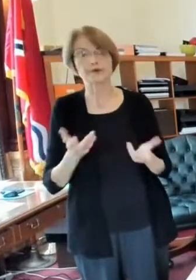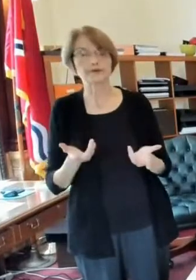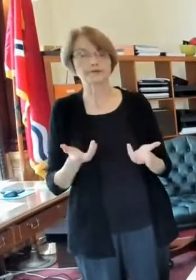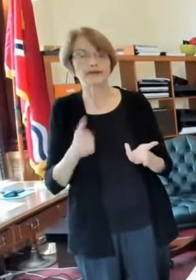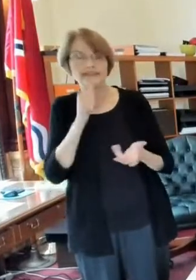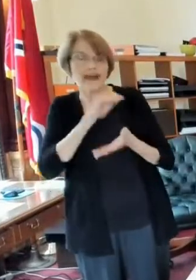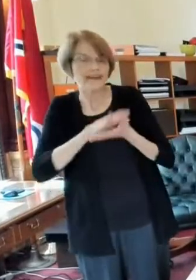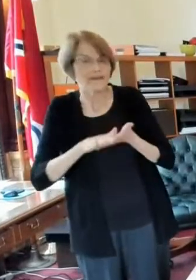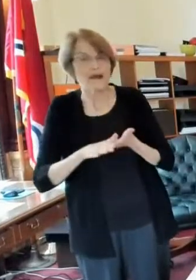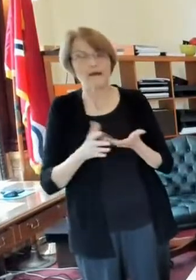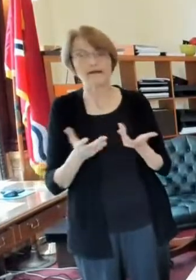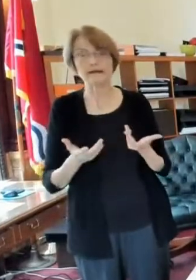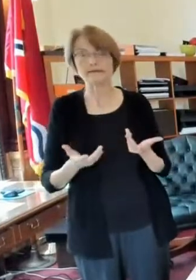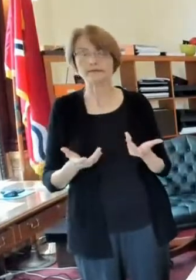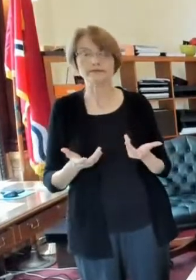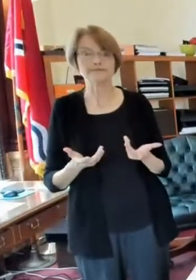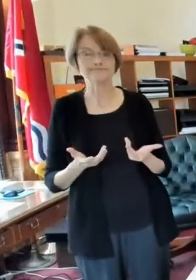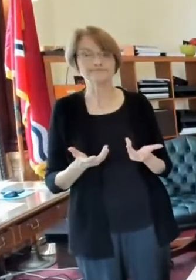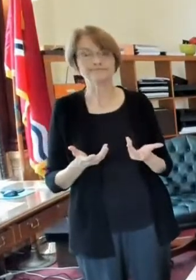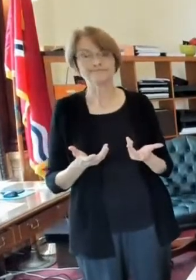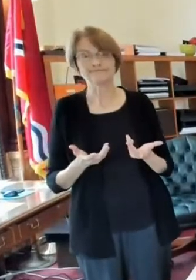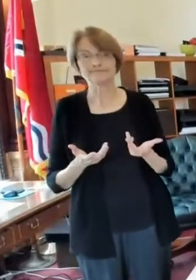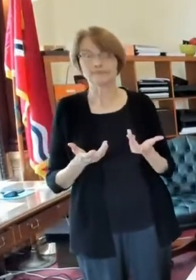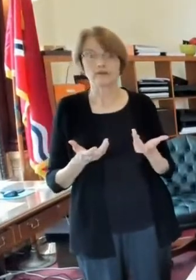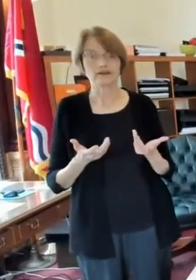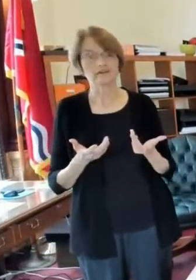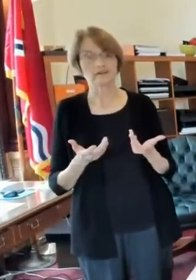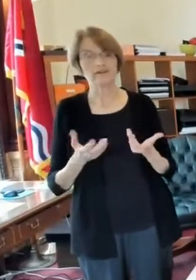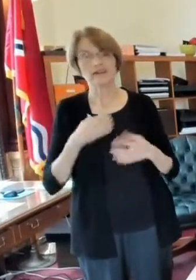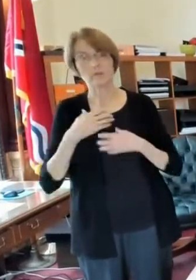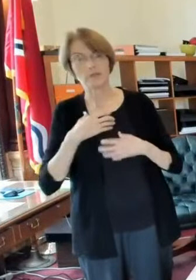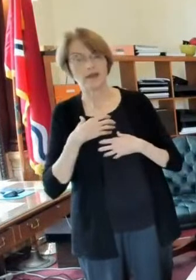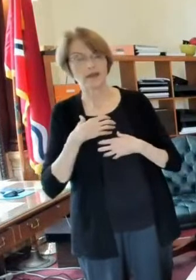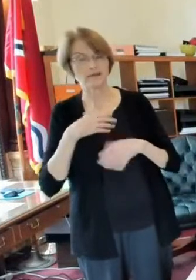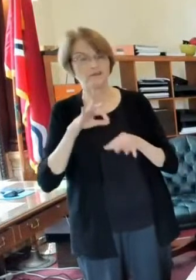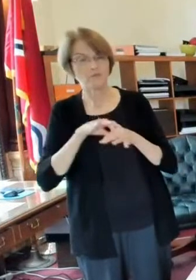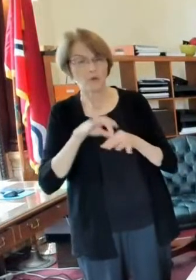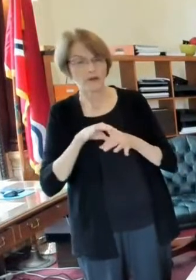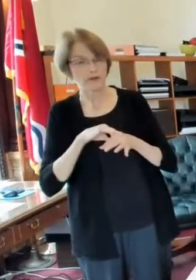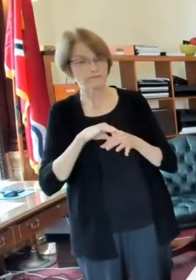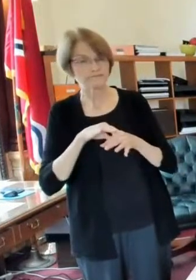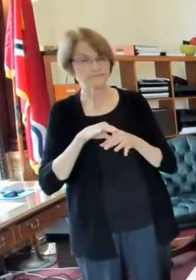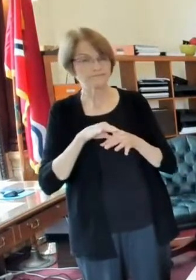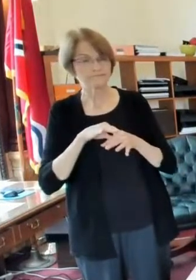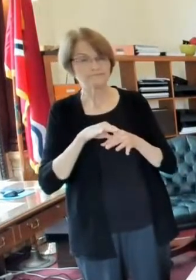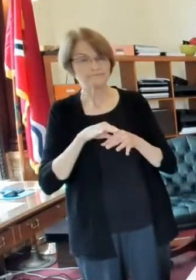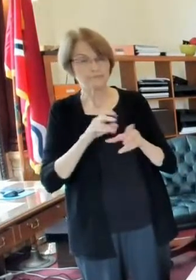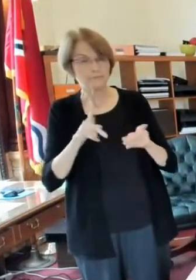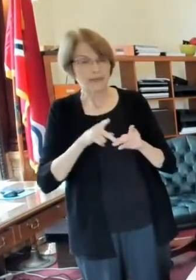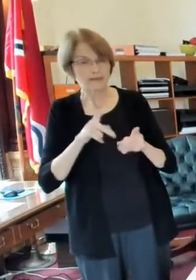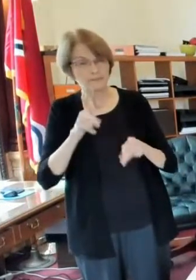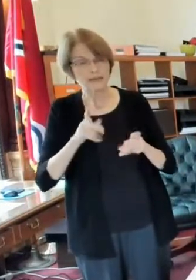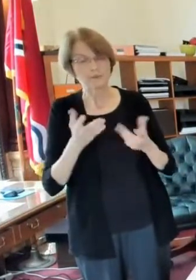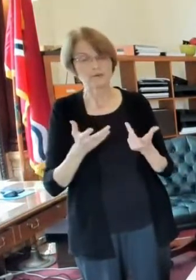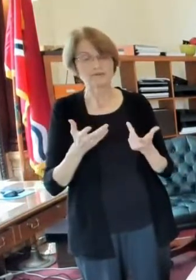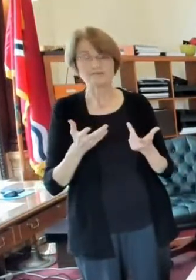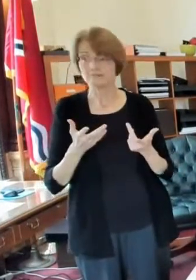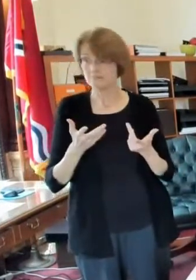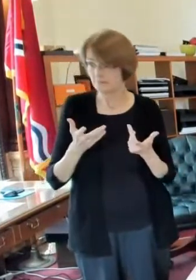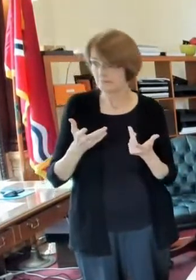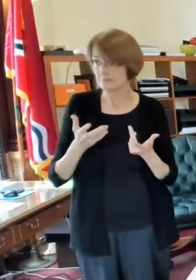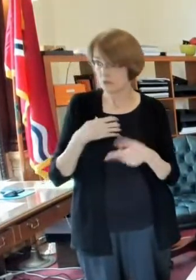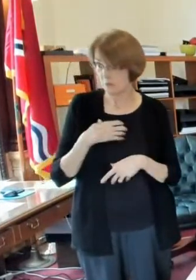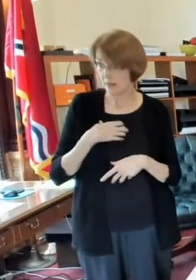weren't nice enough or they weren't quite you know they had some complaint about it and i always say to people please volunteer to do that uh